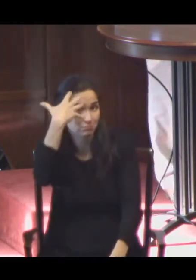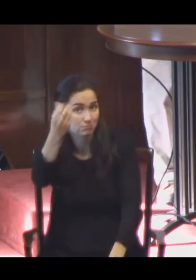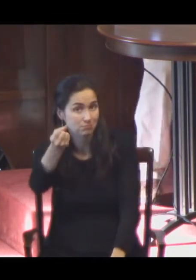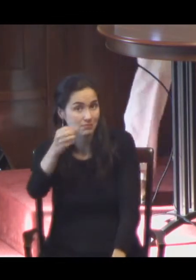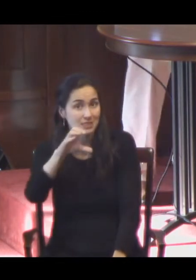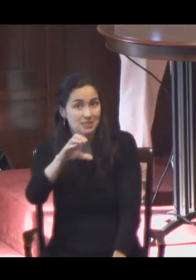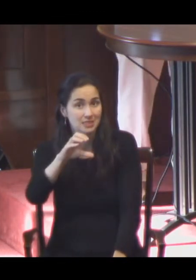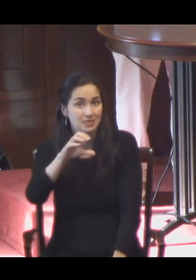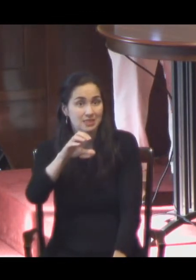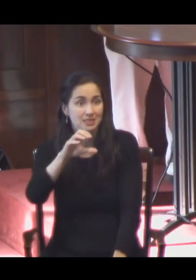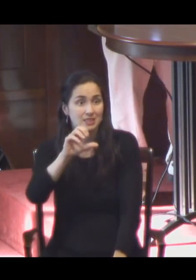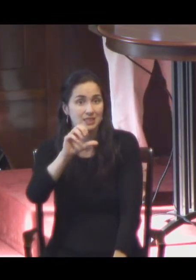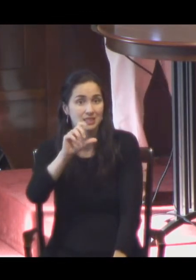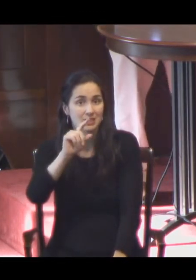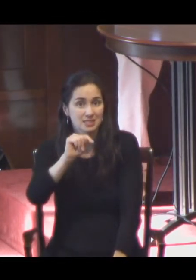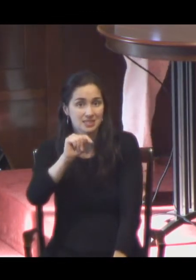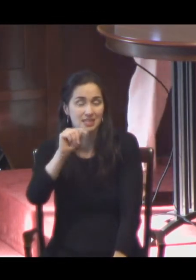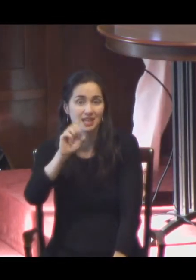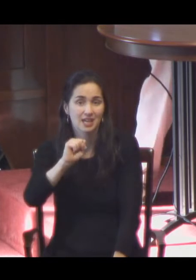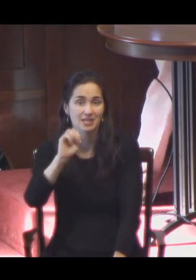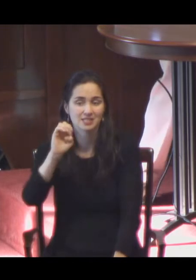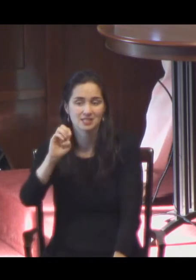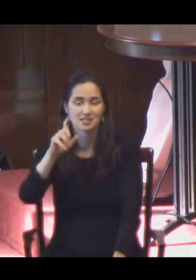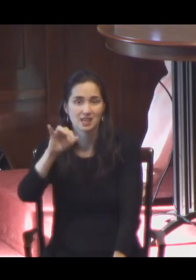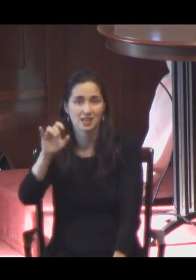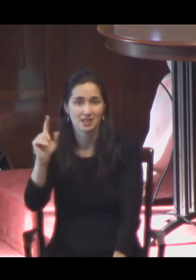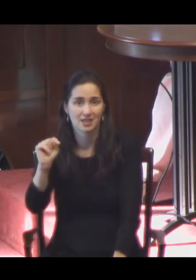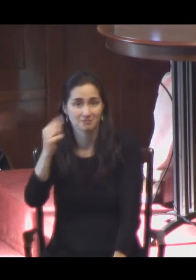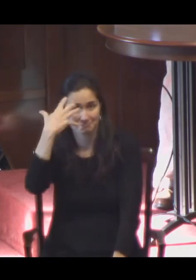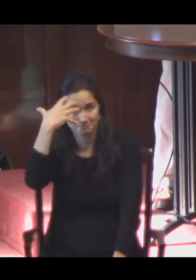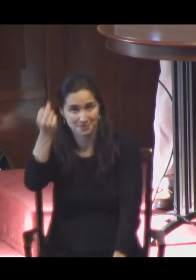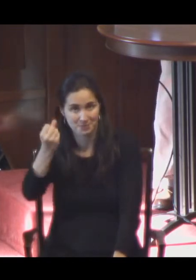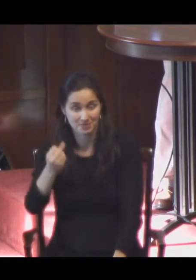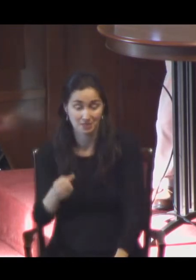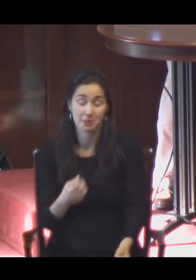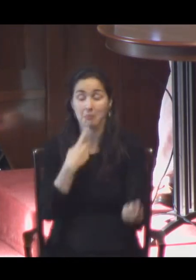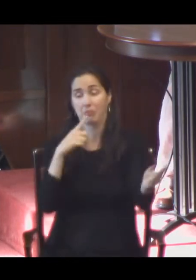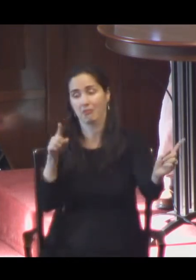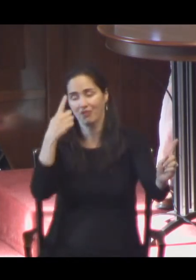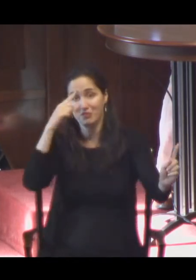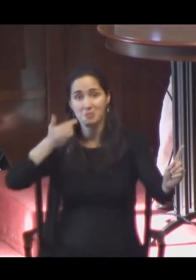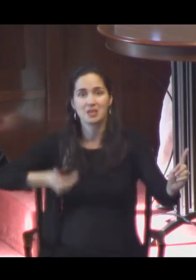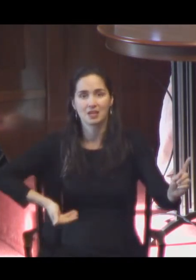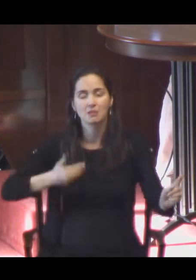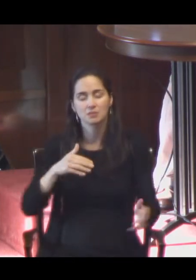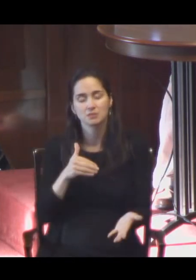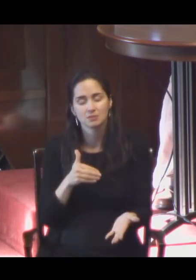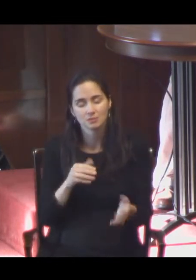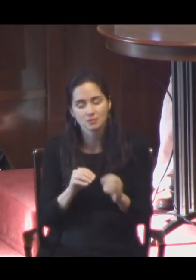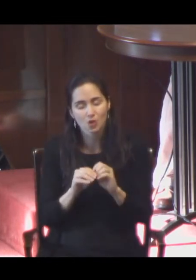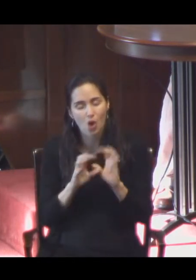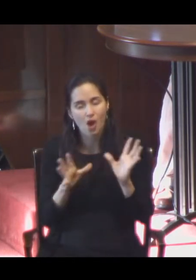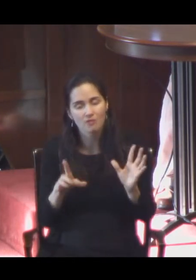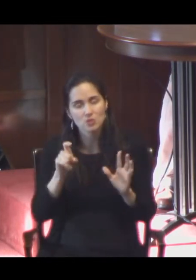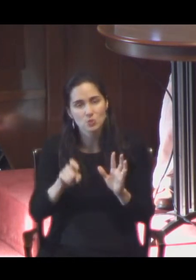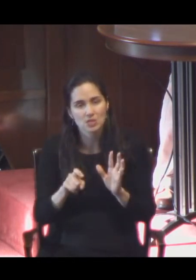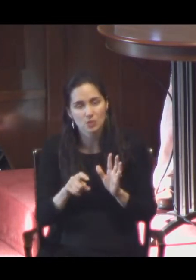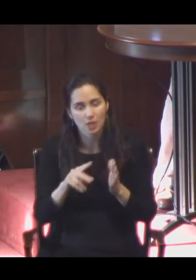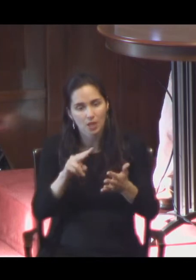It helps me. I mean, obviously, you'd need to read this poem a lot to begin to really sift and sort through it. And I'm not going to spend all evening